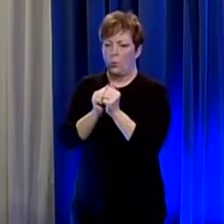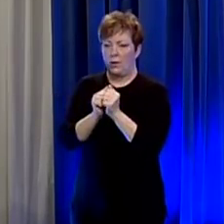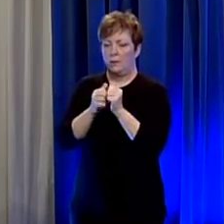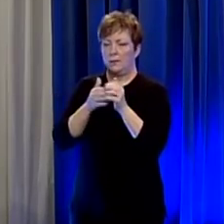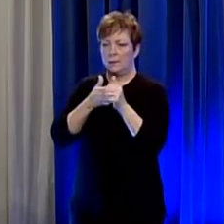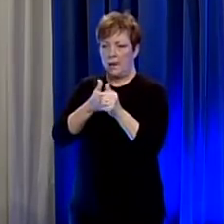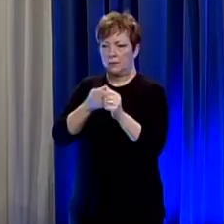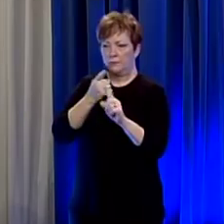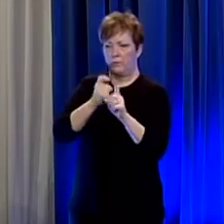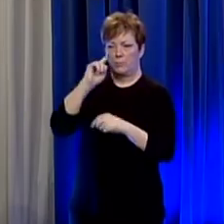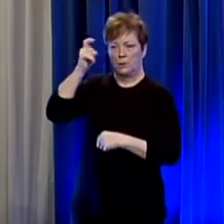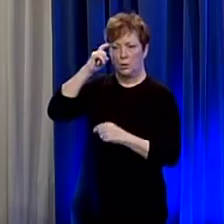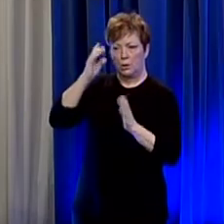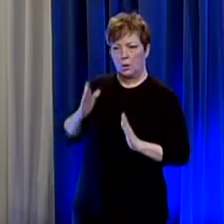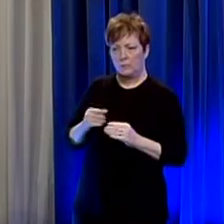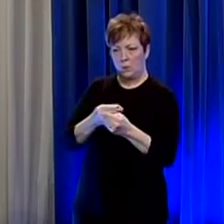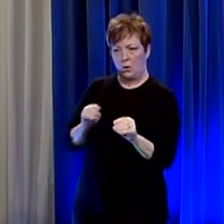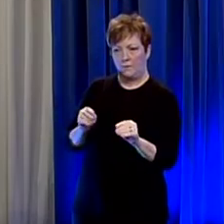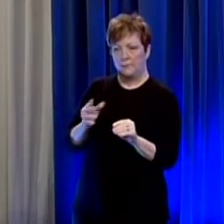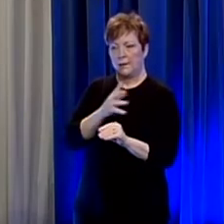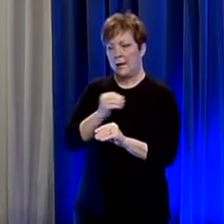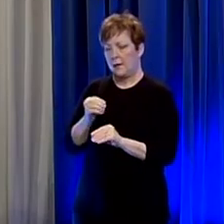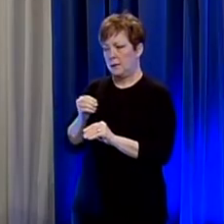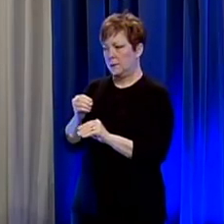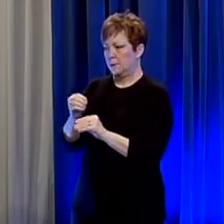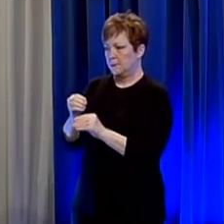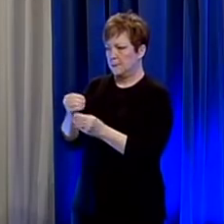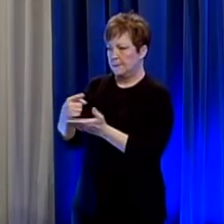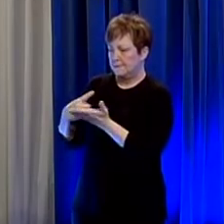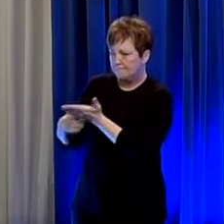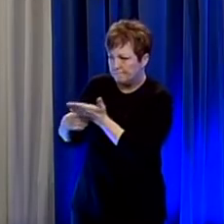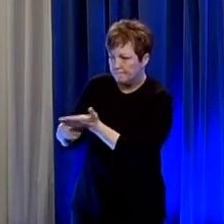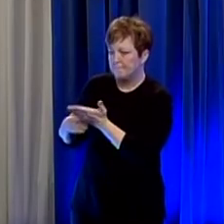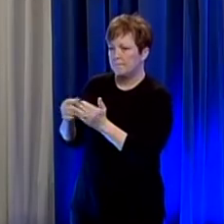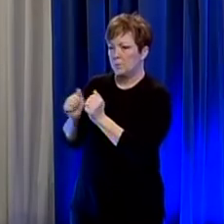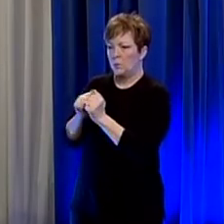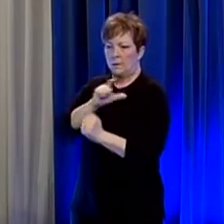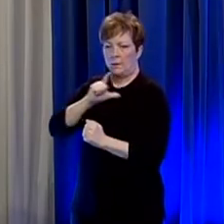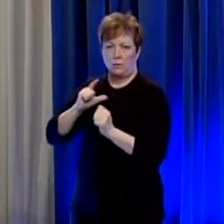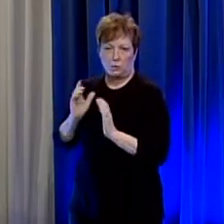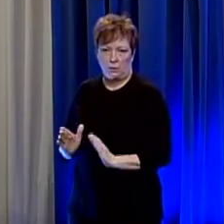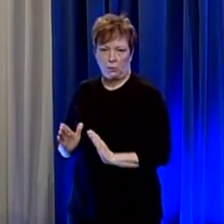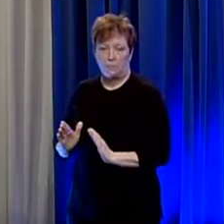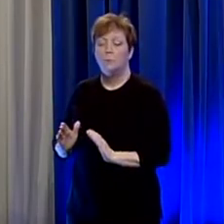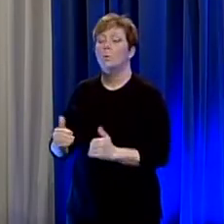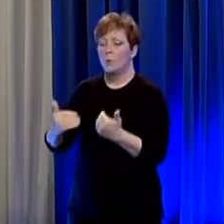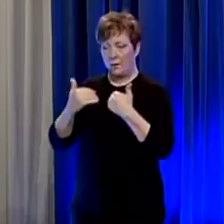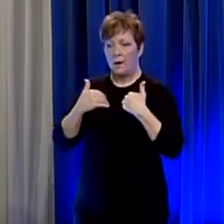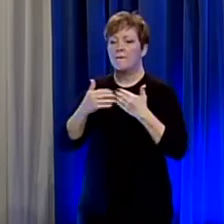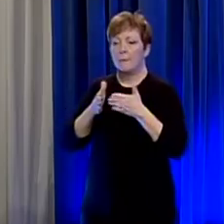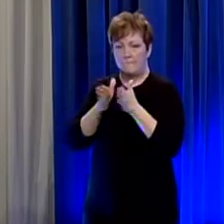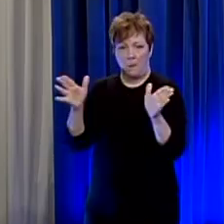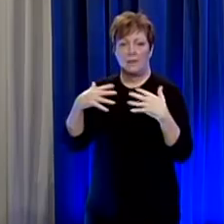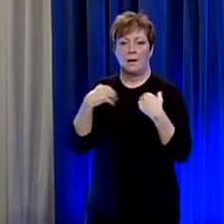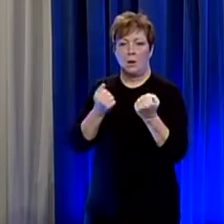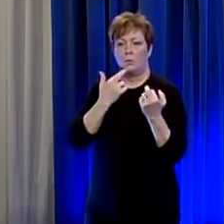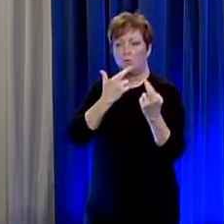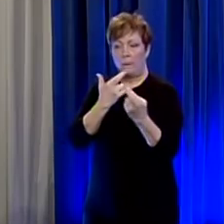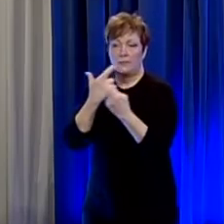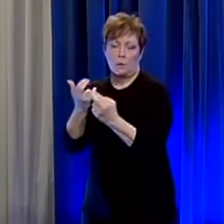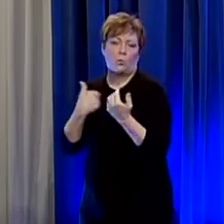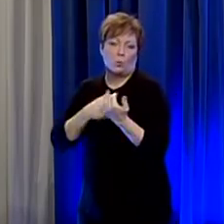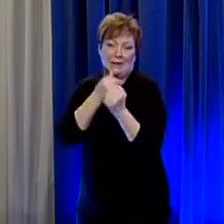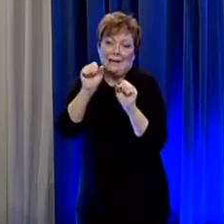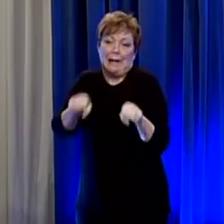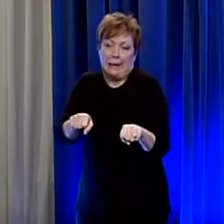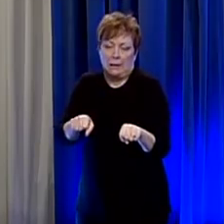guidance from the governor's office in in consultation with the legislature we we certainly have public health recommendations we can make it from time to time and we